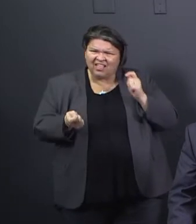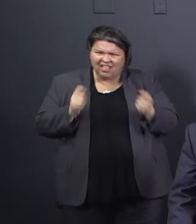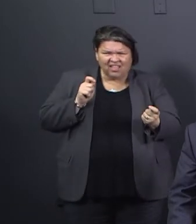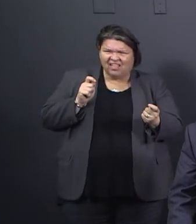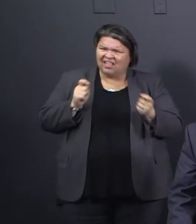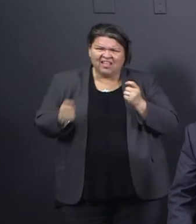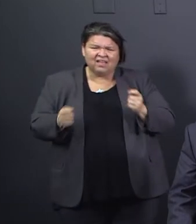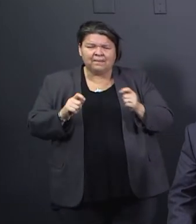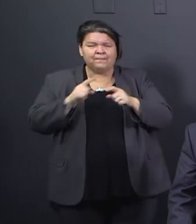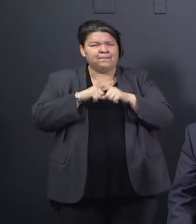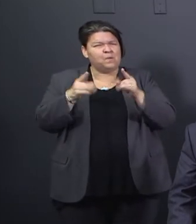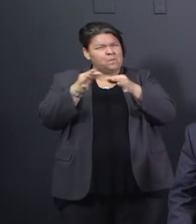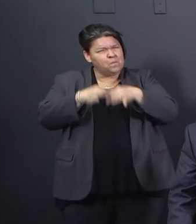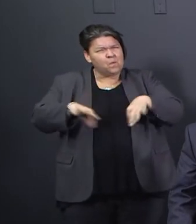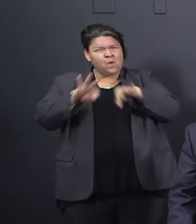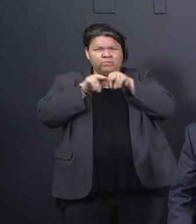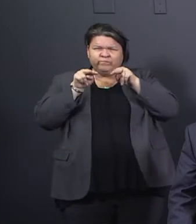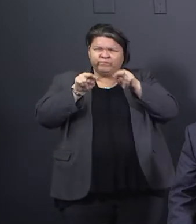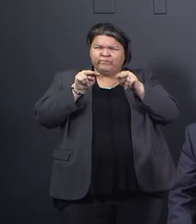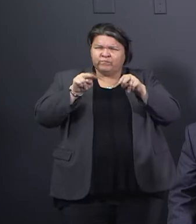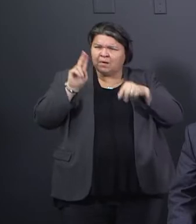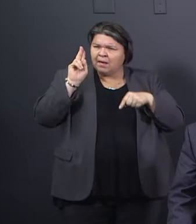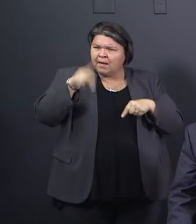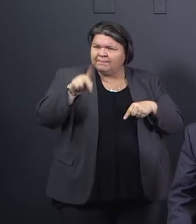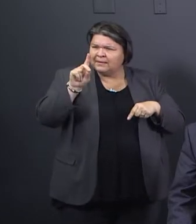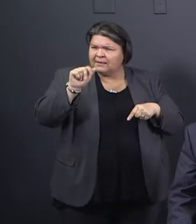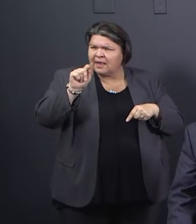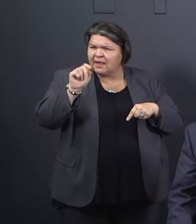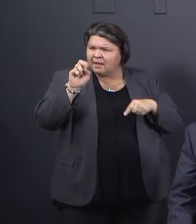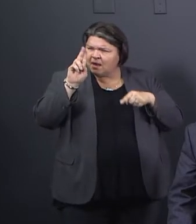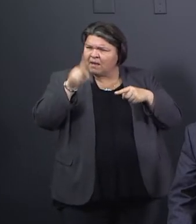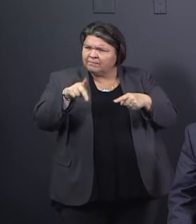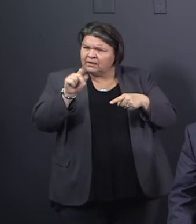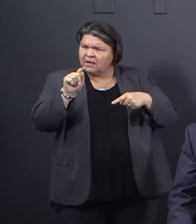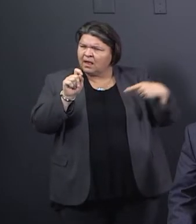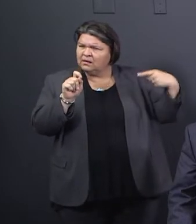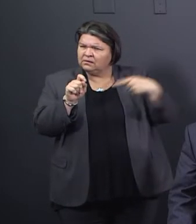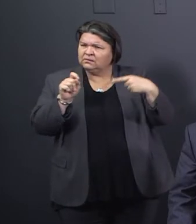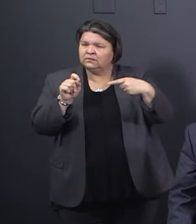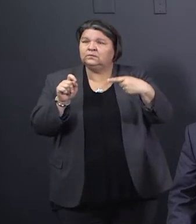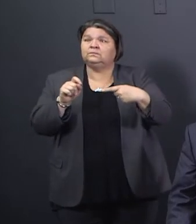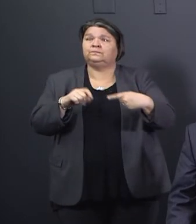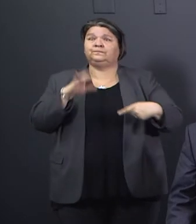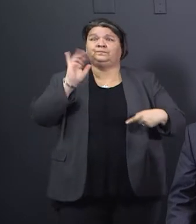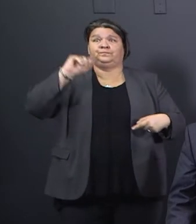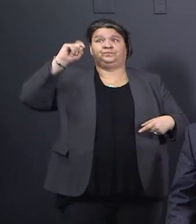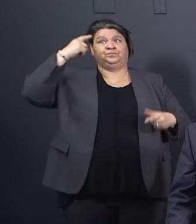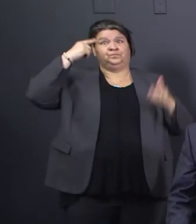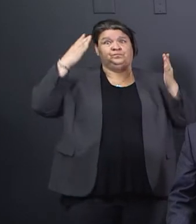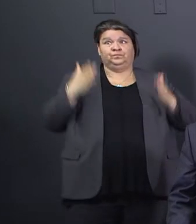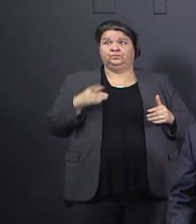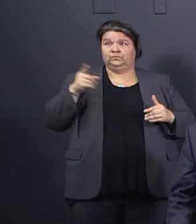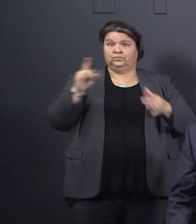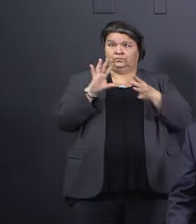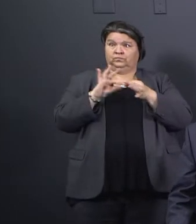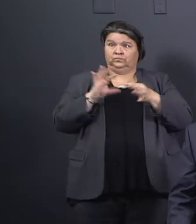the governor said, when you reach substantial community spread, that means it's an unknown